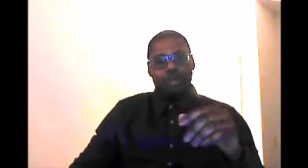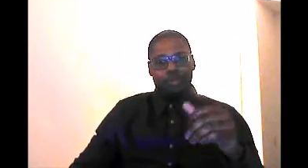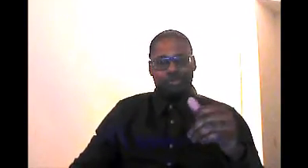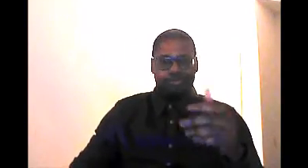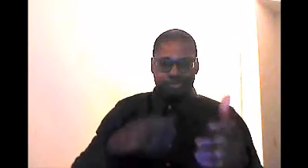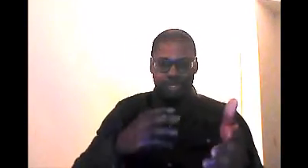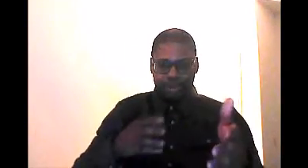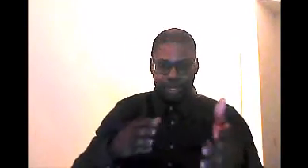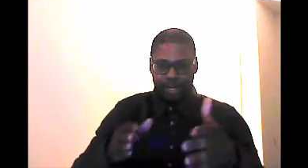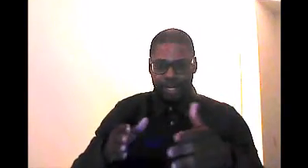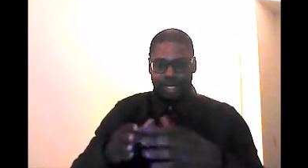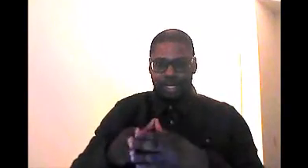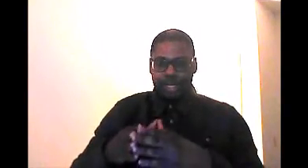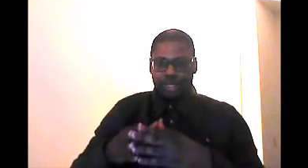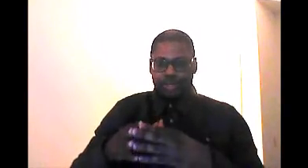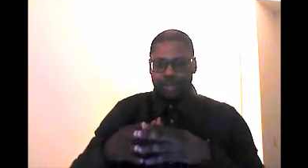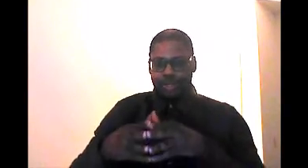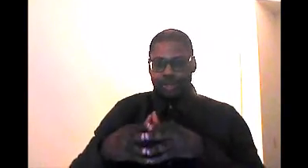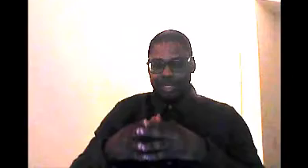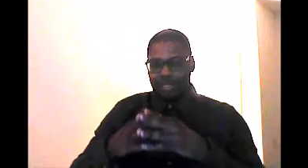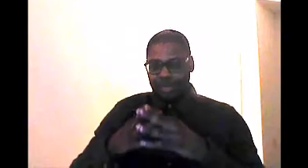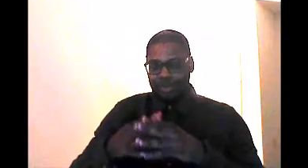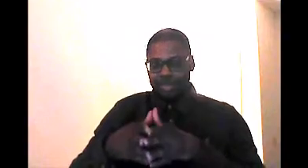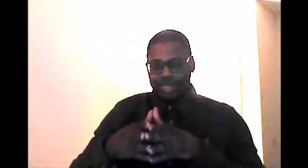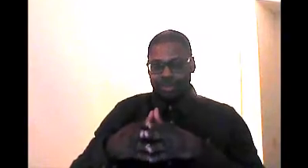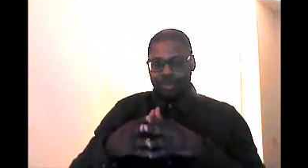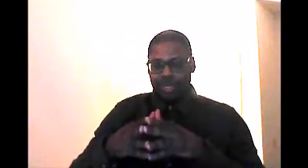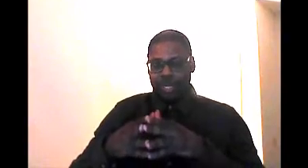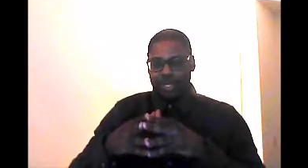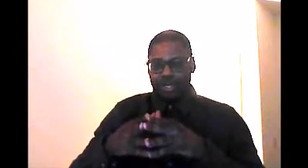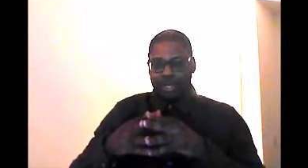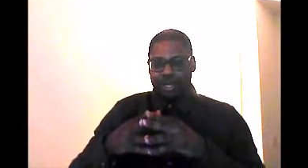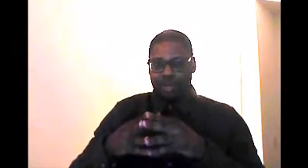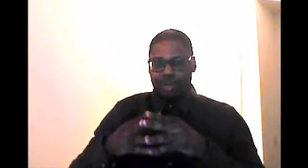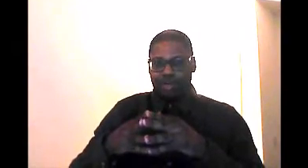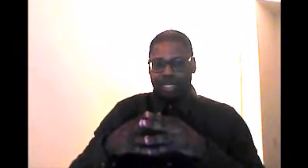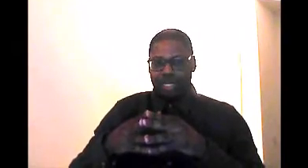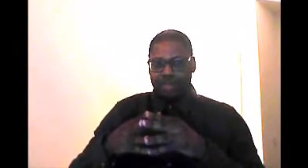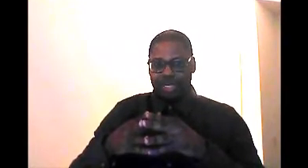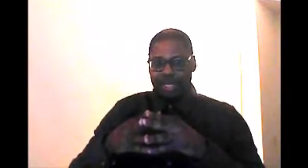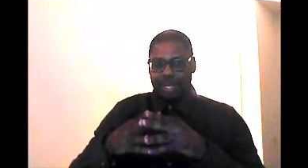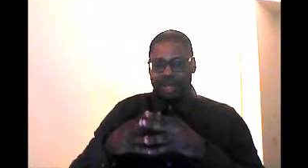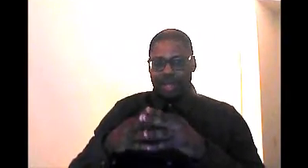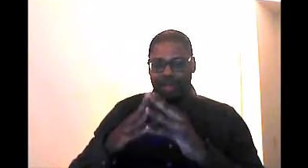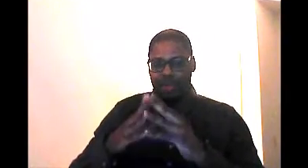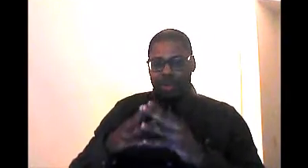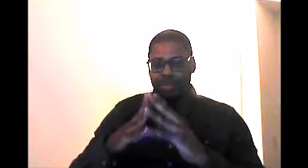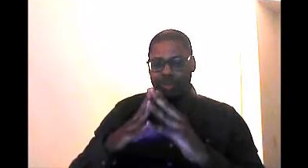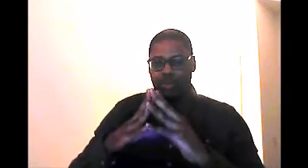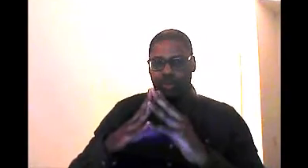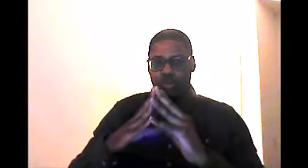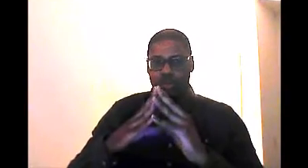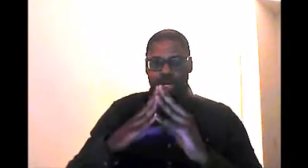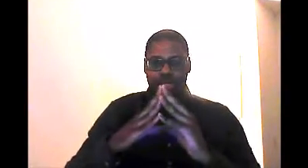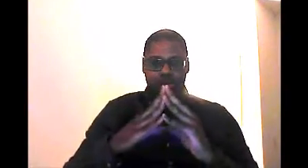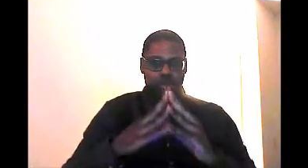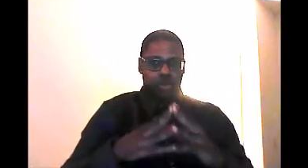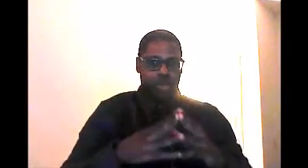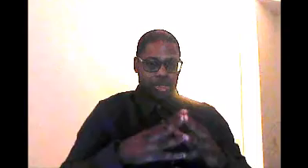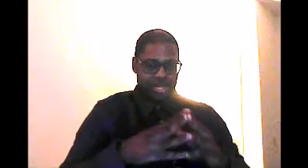deal with that or not, you can look up some of symptoms online. Oftentimes, like, I come across people who don't do well